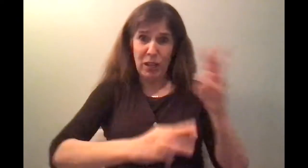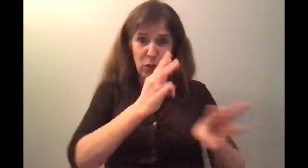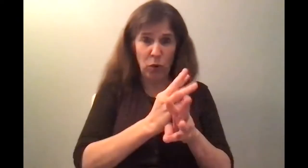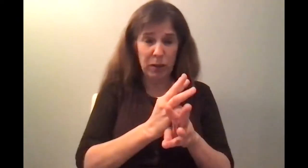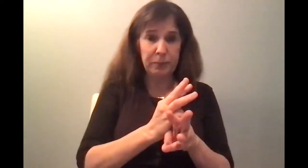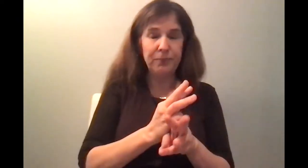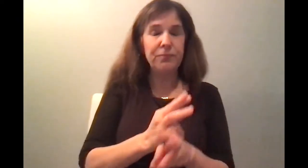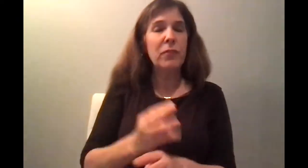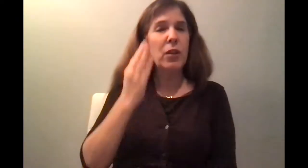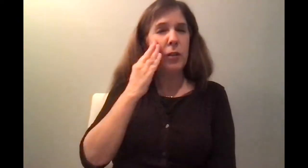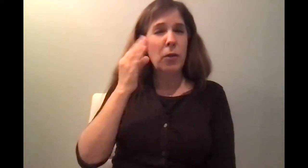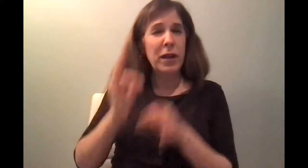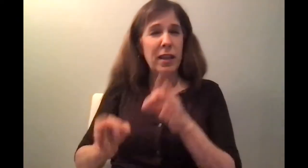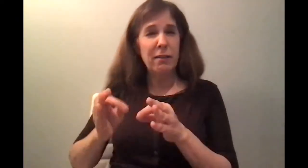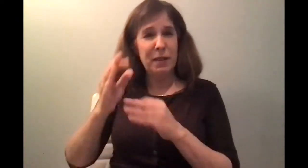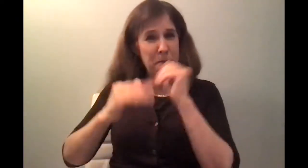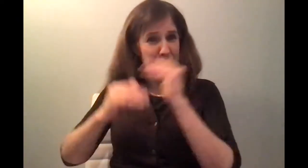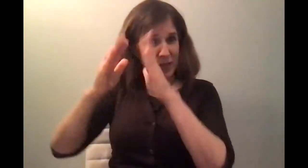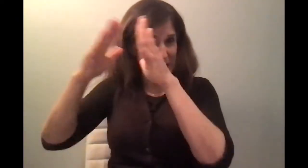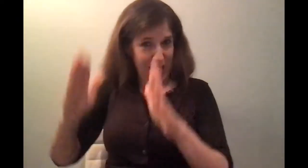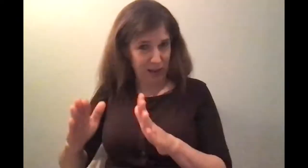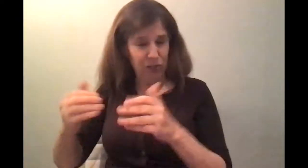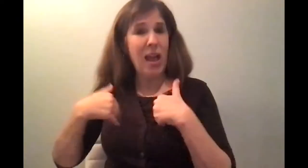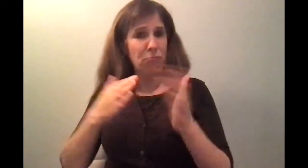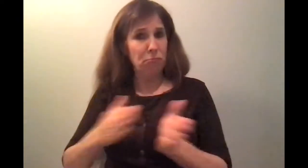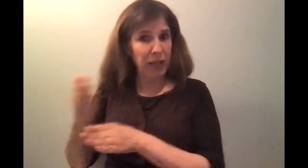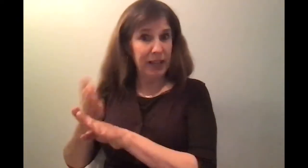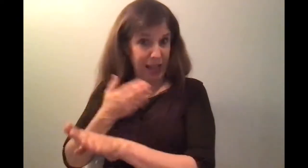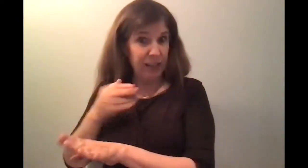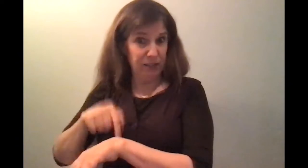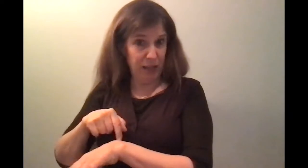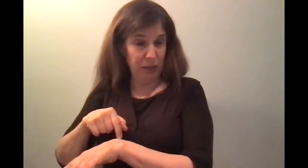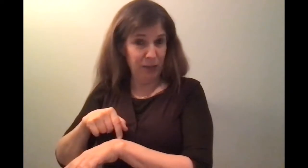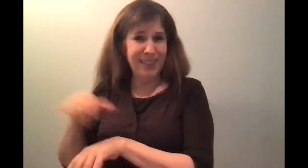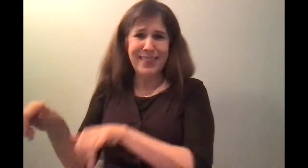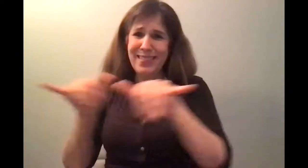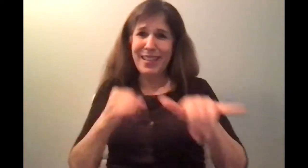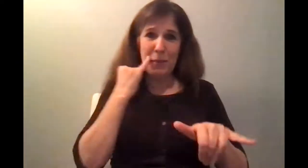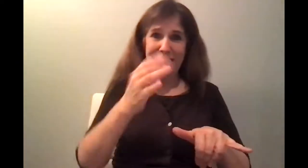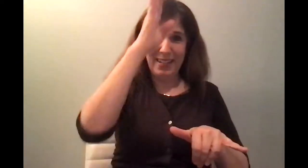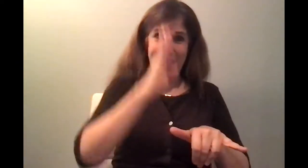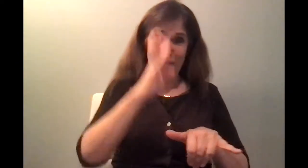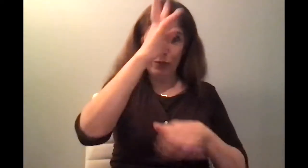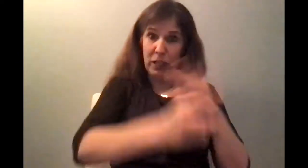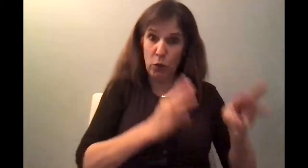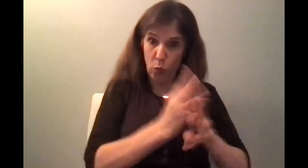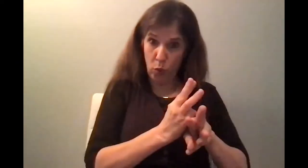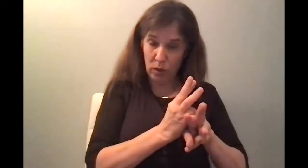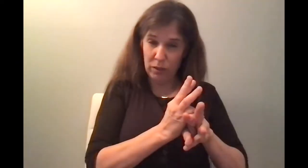before. So the Torah is as if it's as if the planning of the house, it's the setting of the house. If God created the world, he gave us the Torah as if